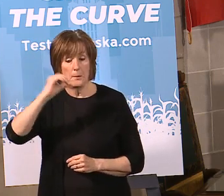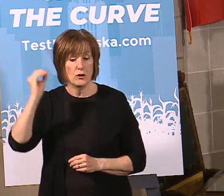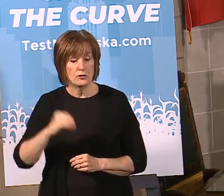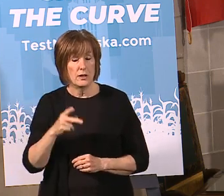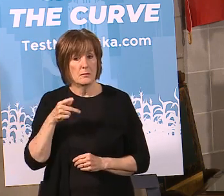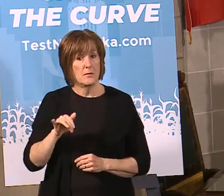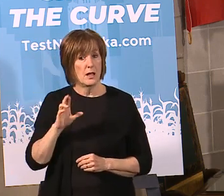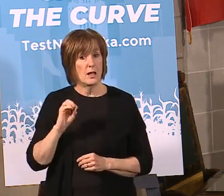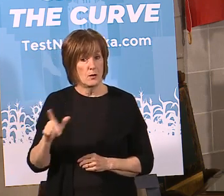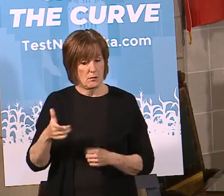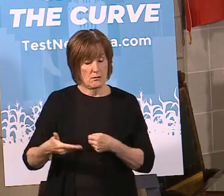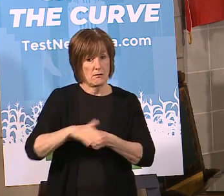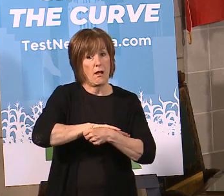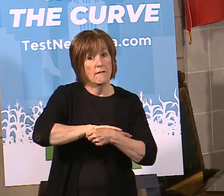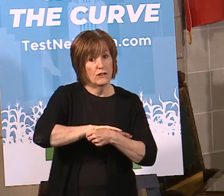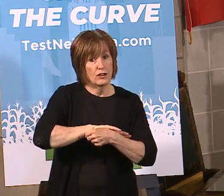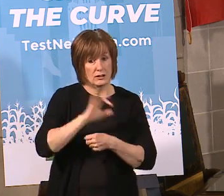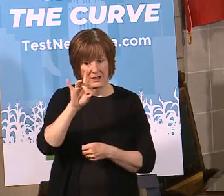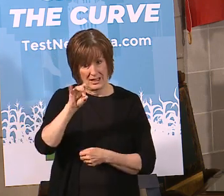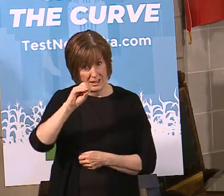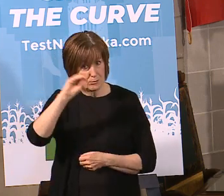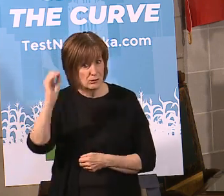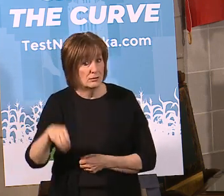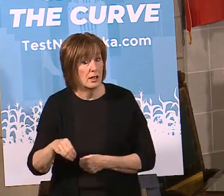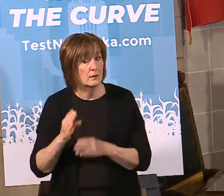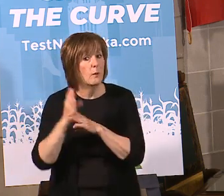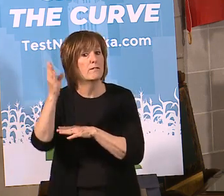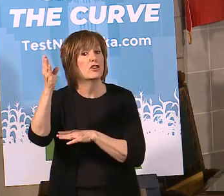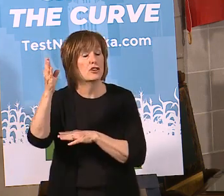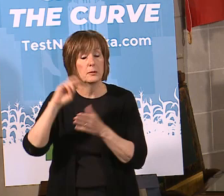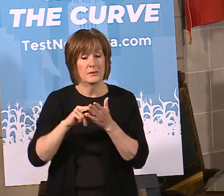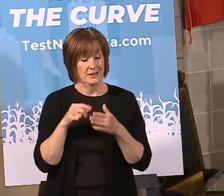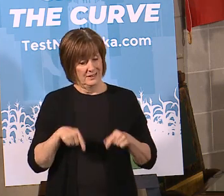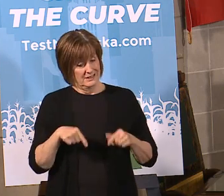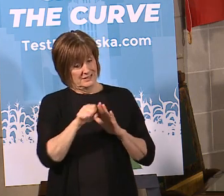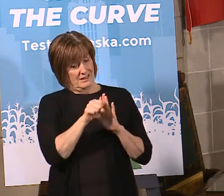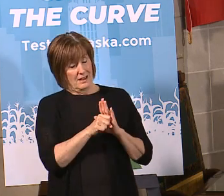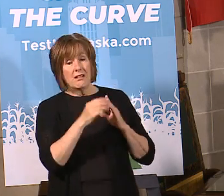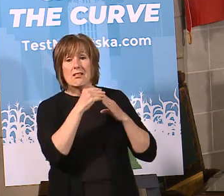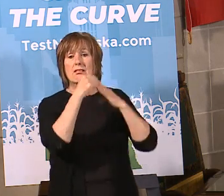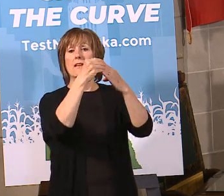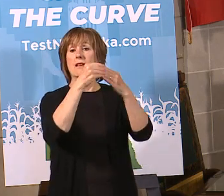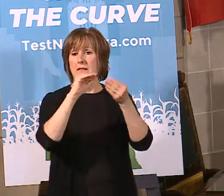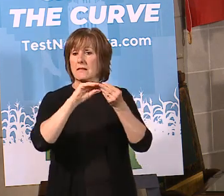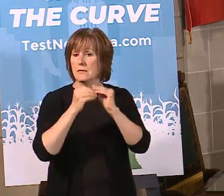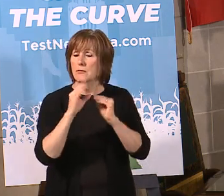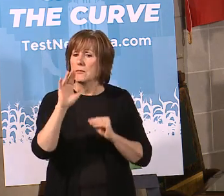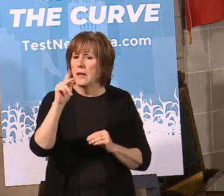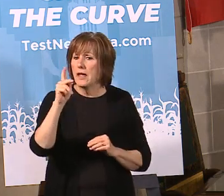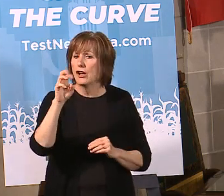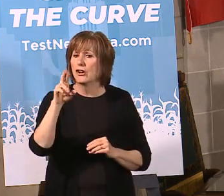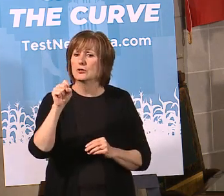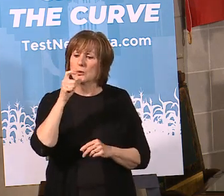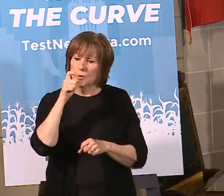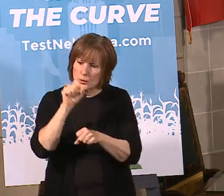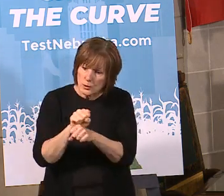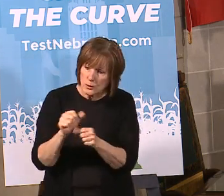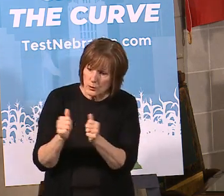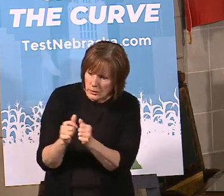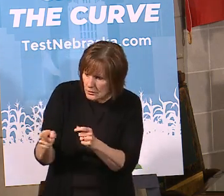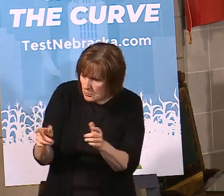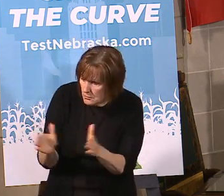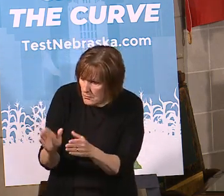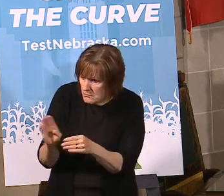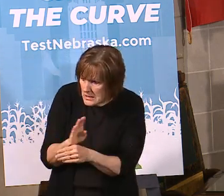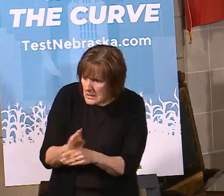payroll being covered at over 80 percent. So that made us the state with the leading number of bankers who had worked with their small businesses to be